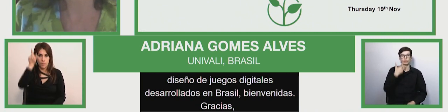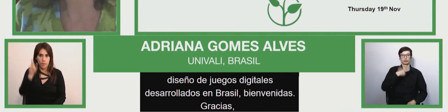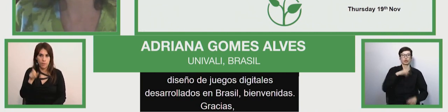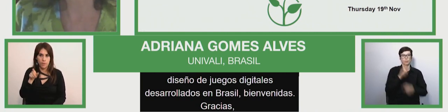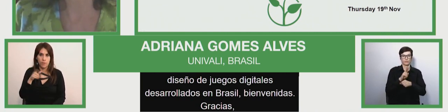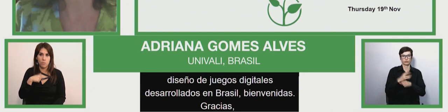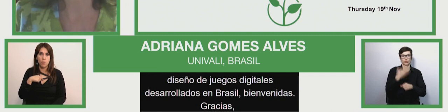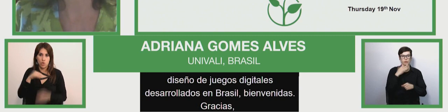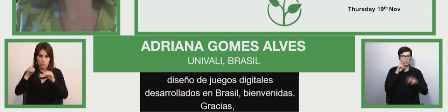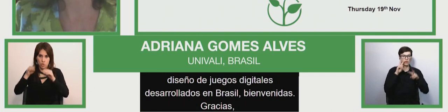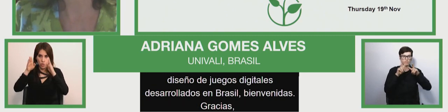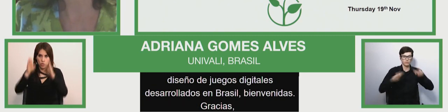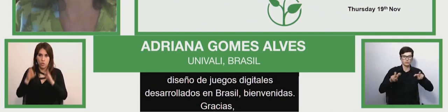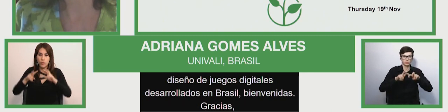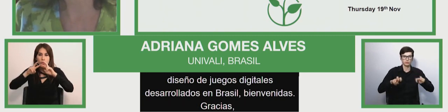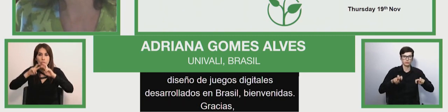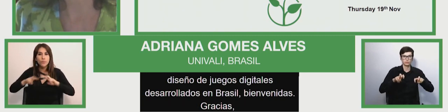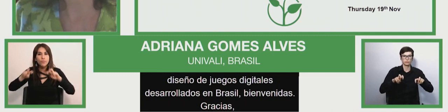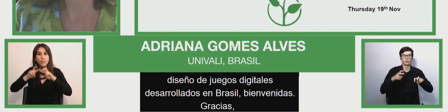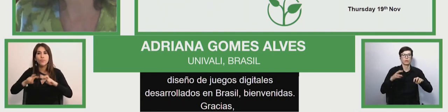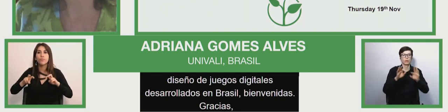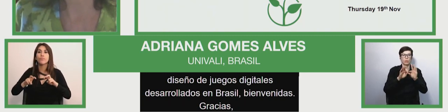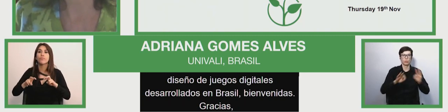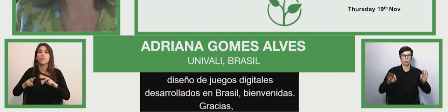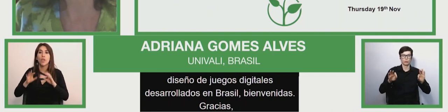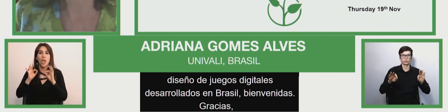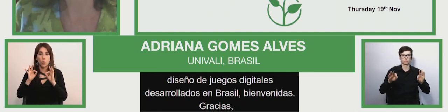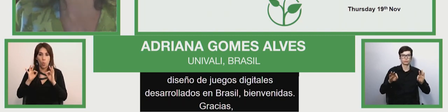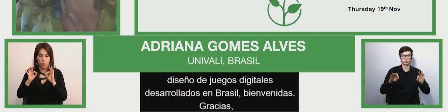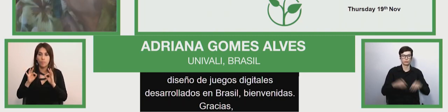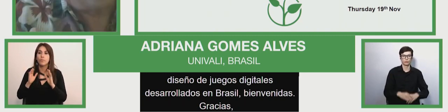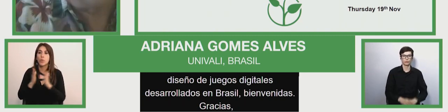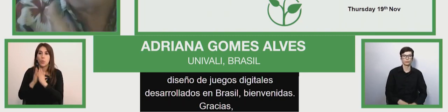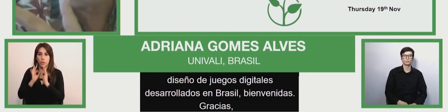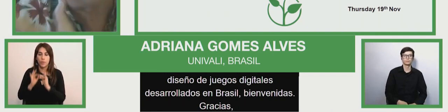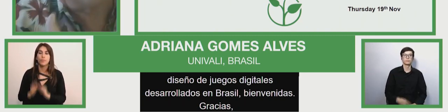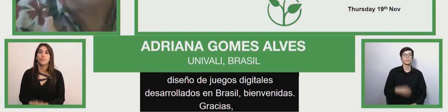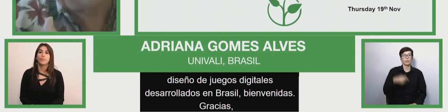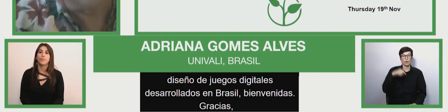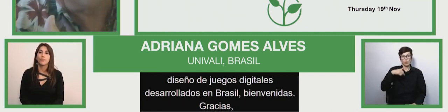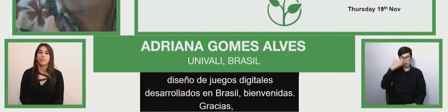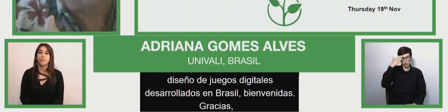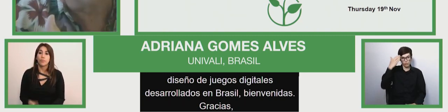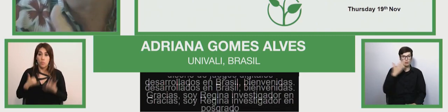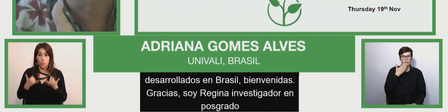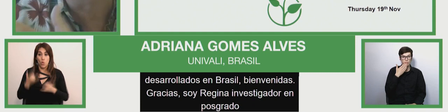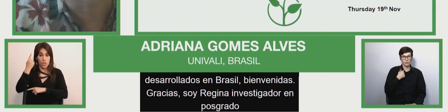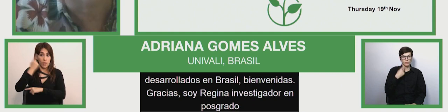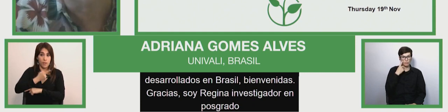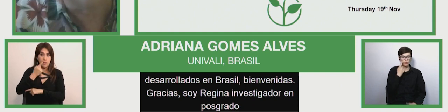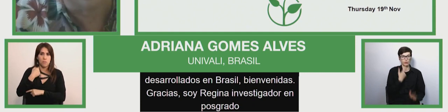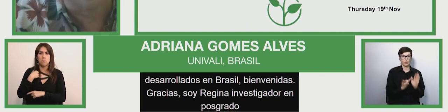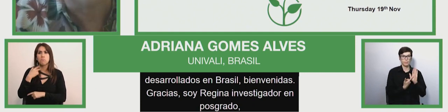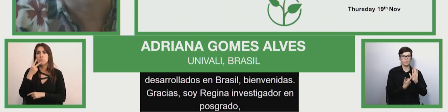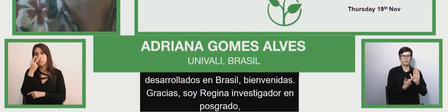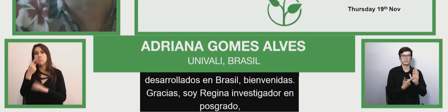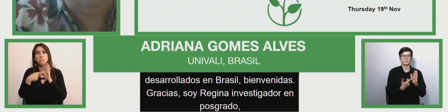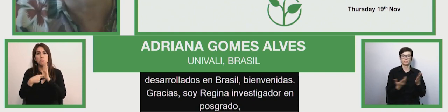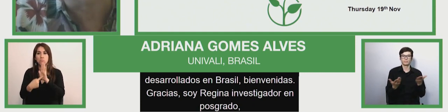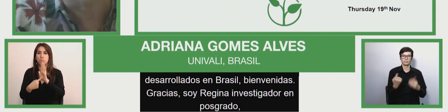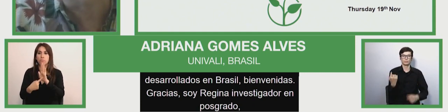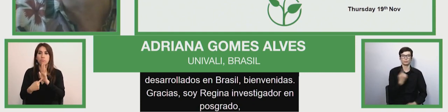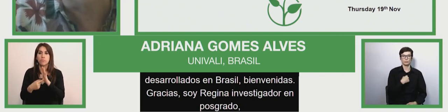and i am regina hostings i'm also a professor and research at postgraduate program